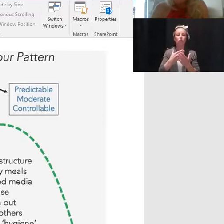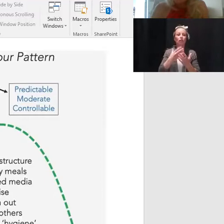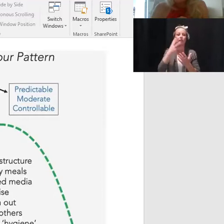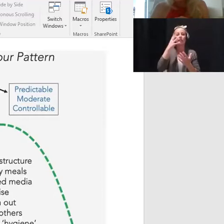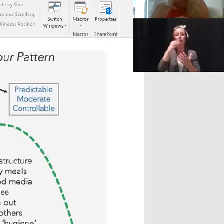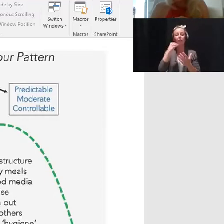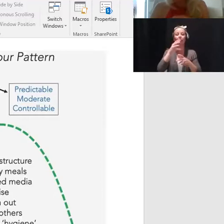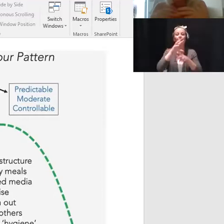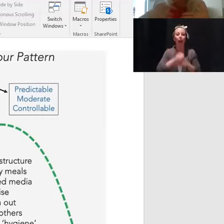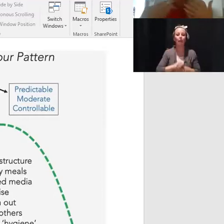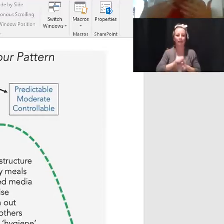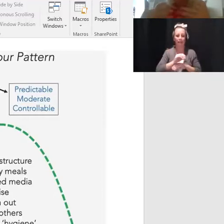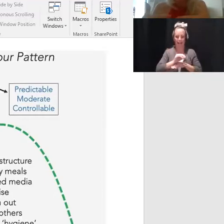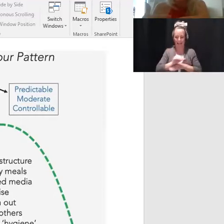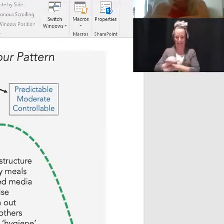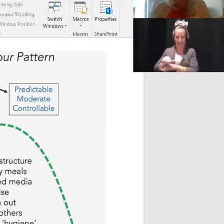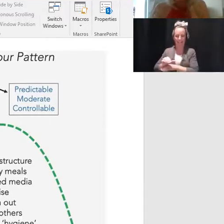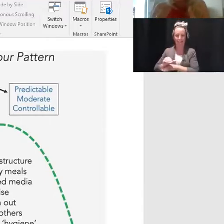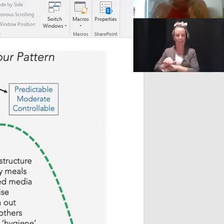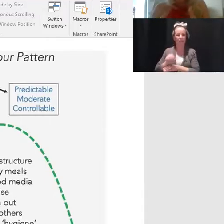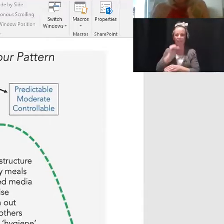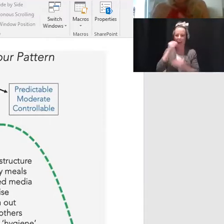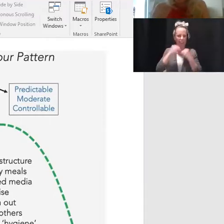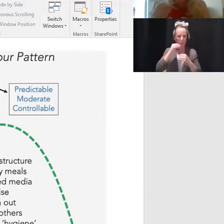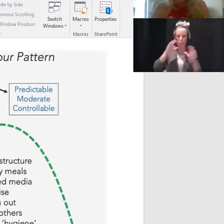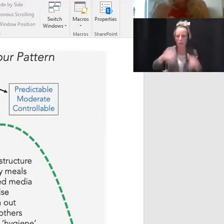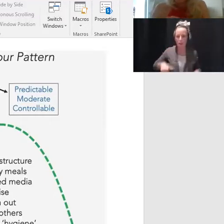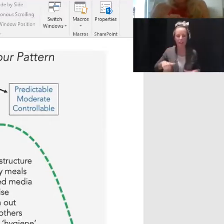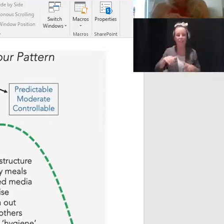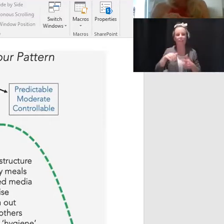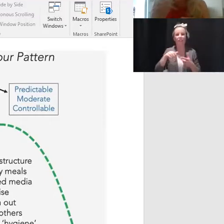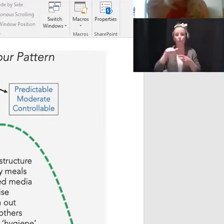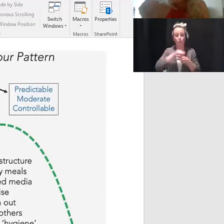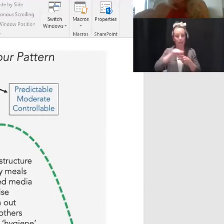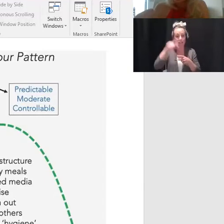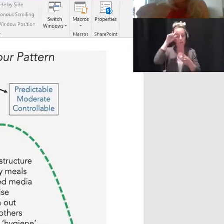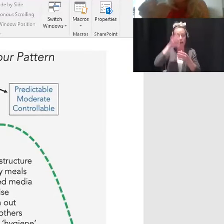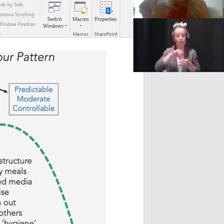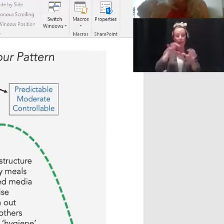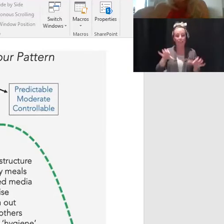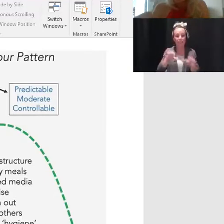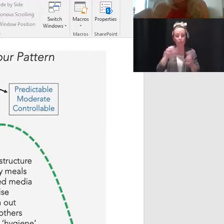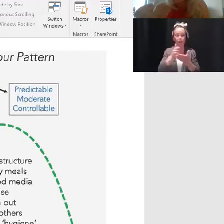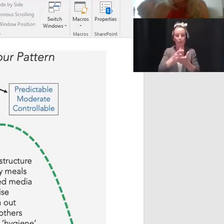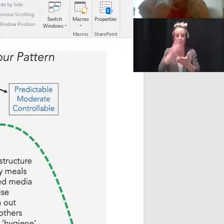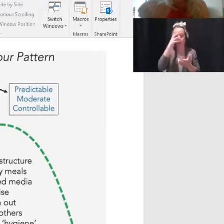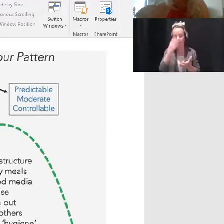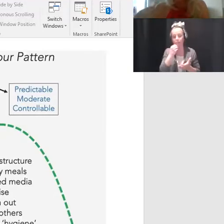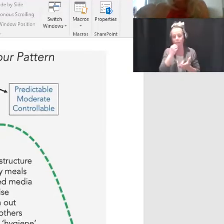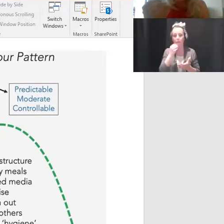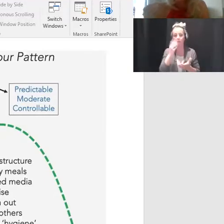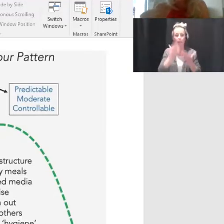media. Practice mindfulness techniques to help you fall asleep. Listen to calm, repetitive,